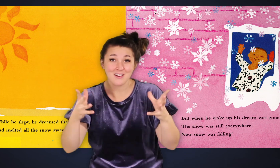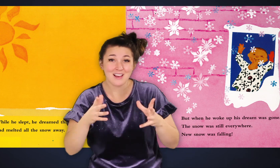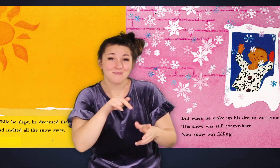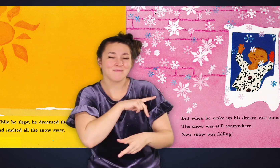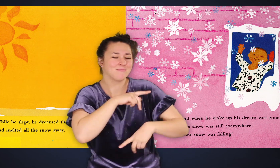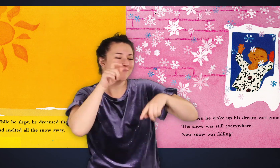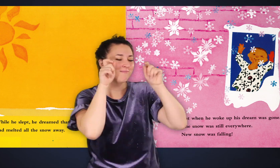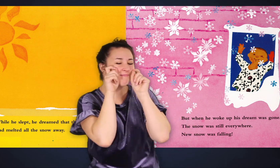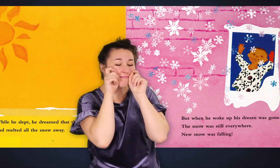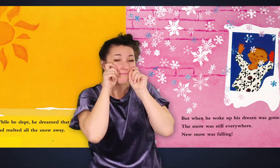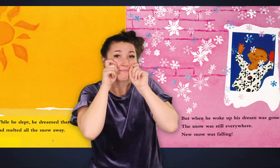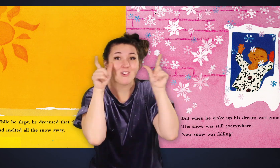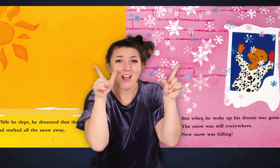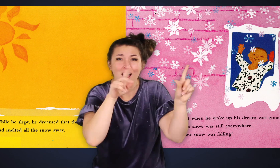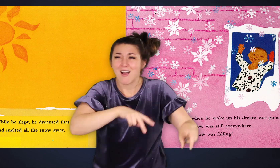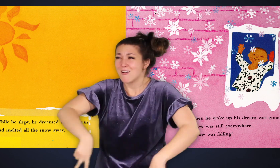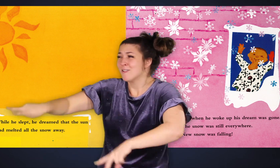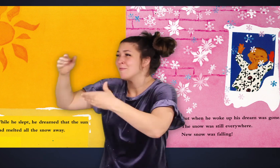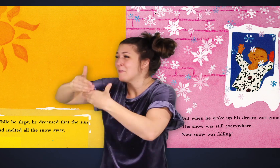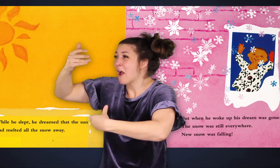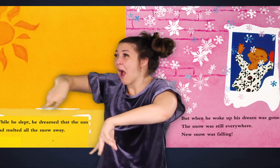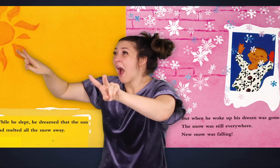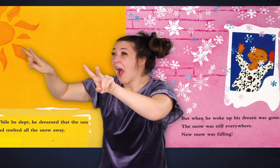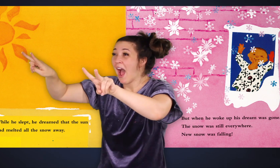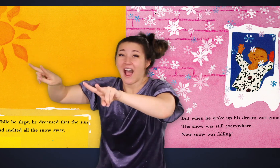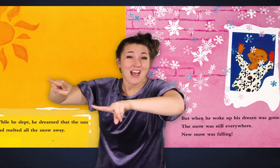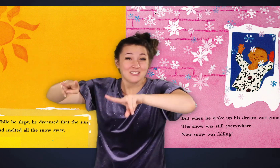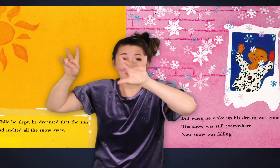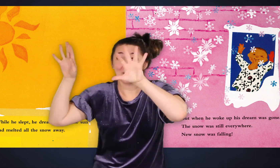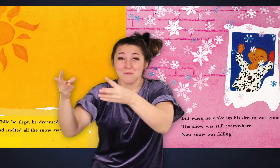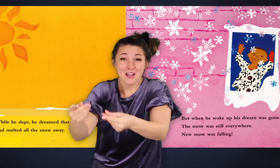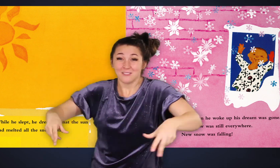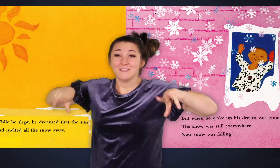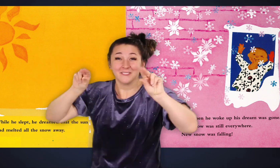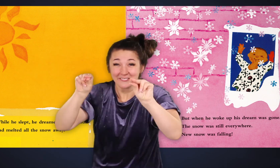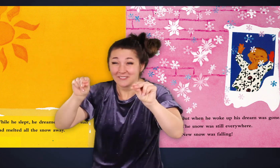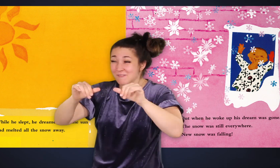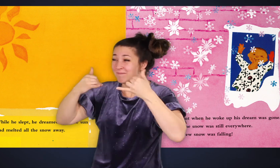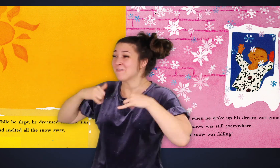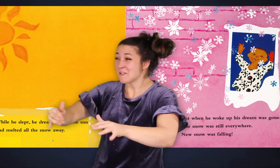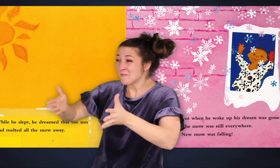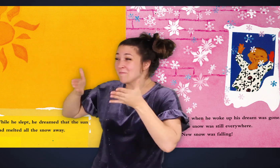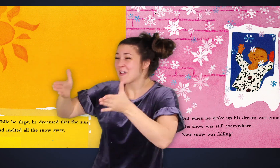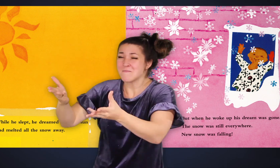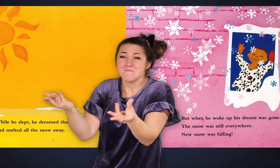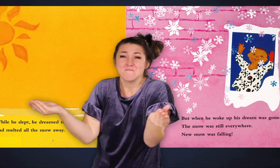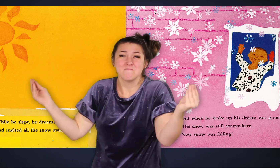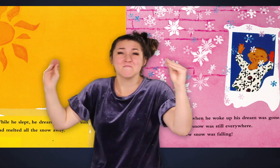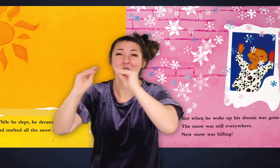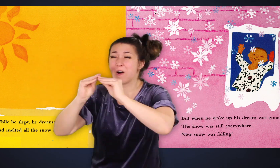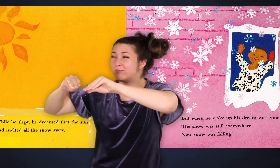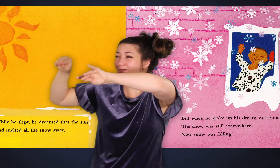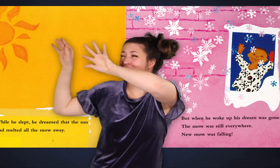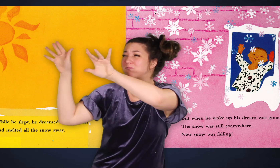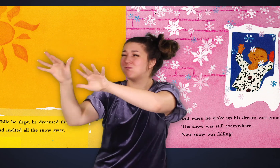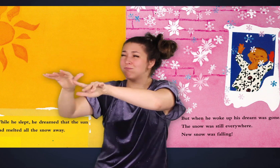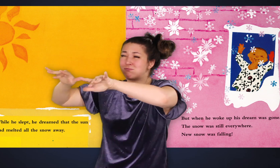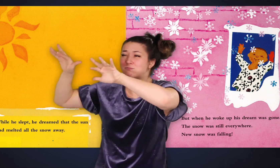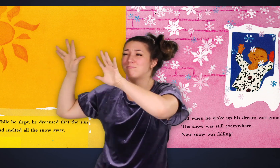But, when he woke up, his dream was gone, the snow was still everywhere, and knew snow